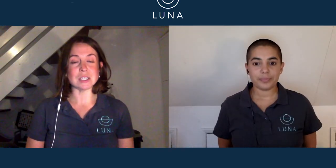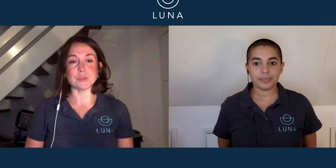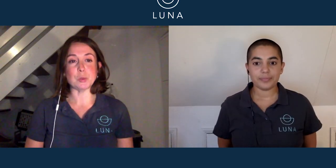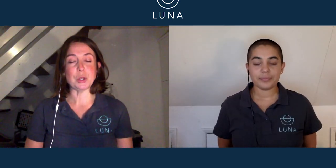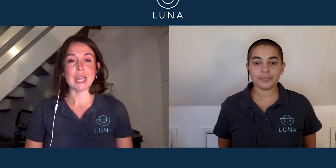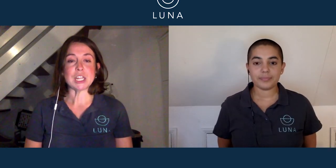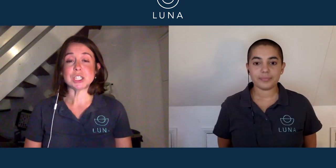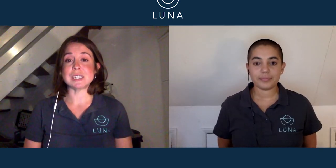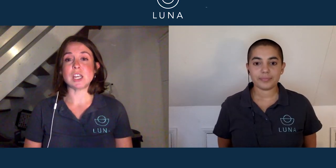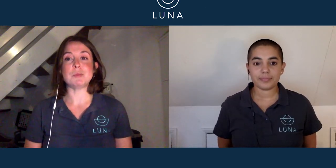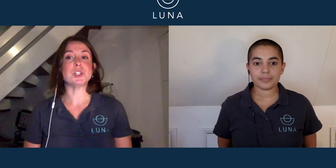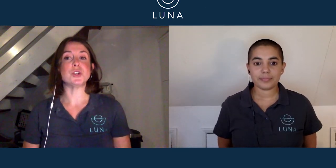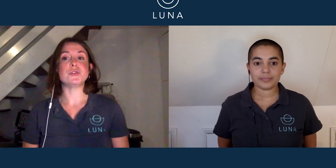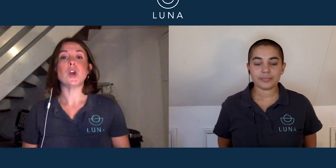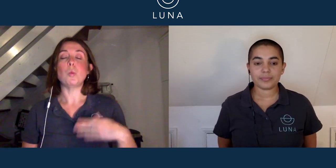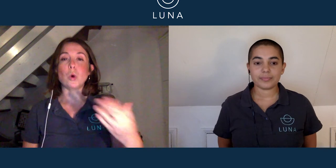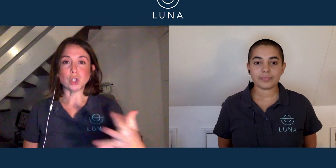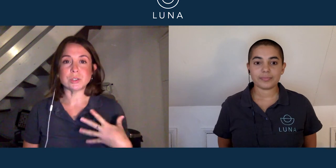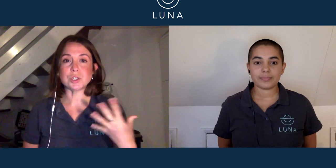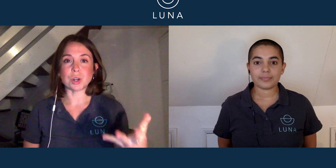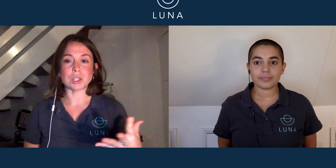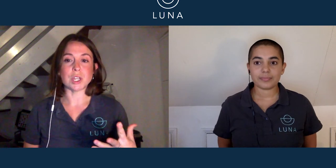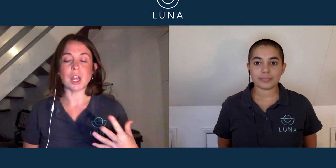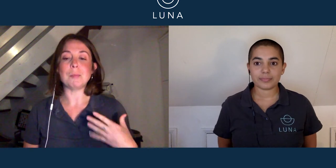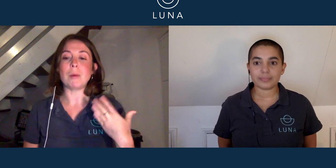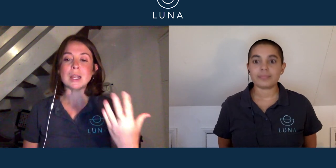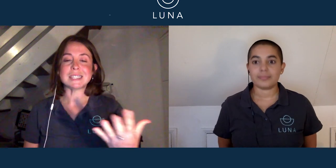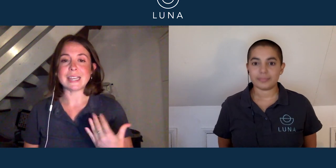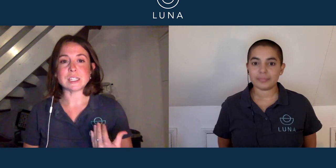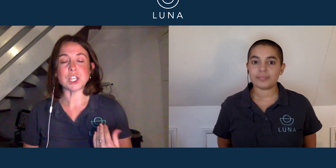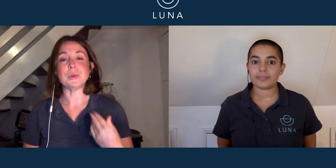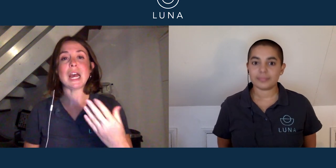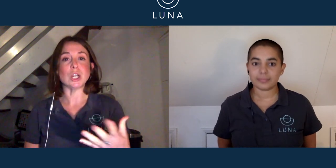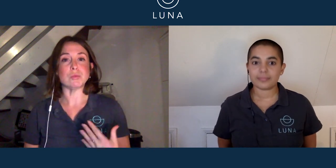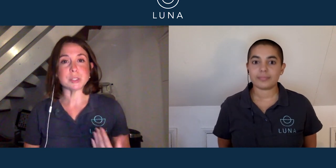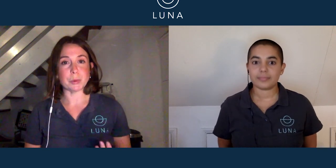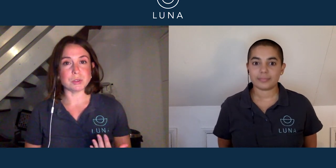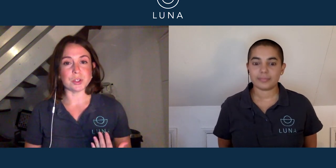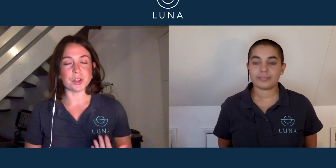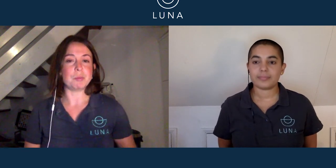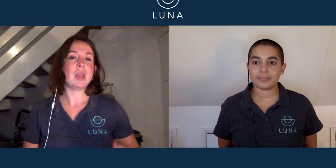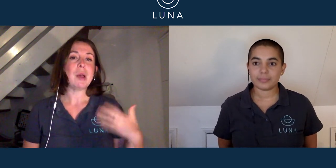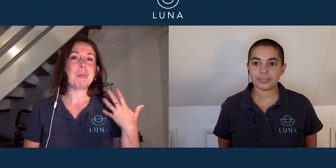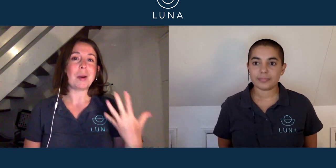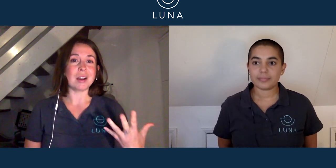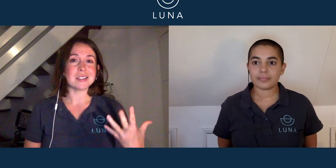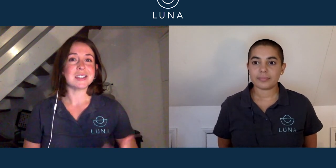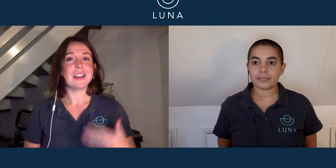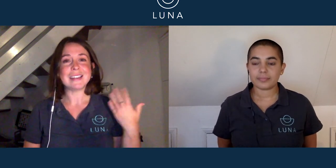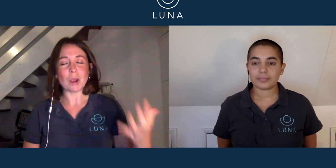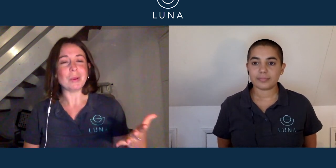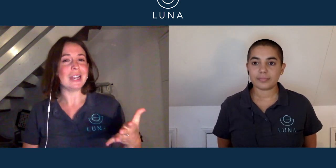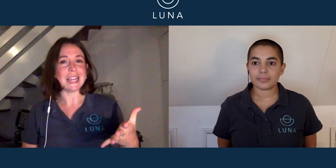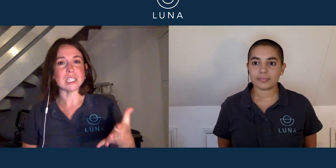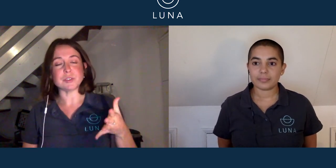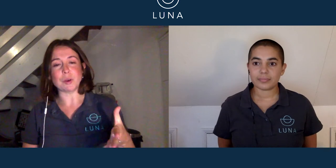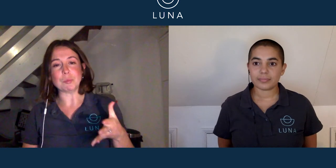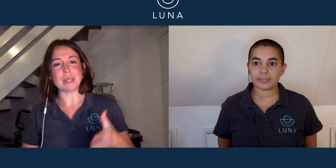of communications in terms of what your instructor might say to you and how you respond to them. But now we're going to get to the fun bit.